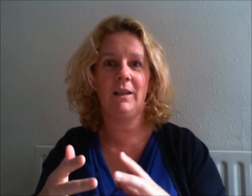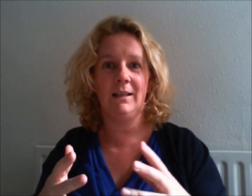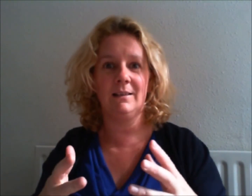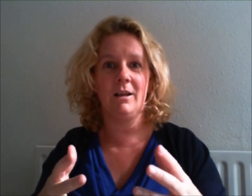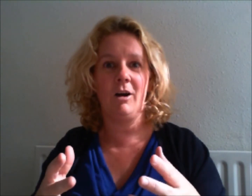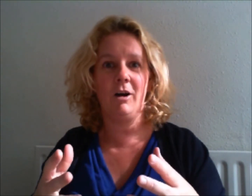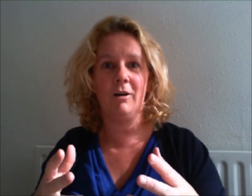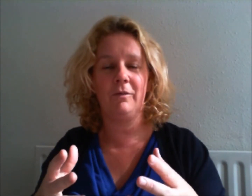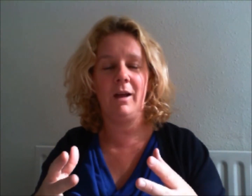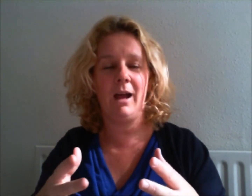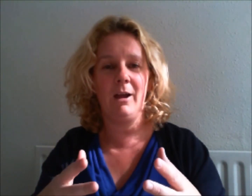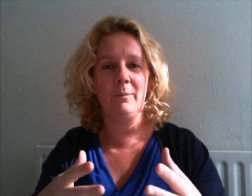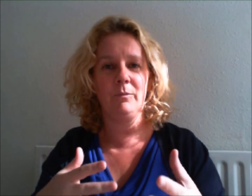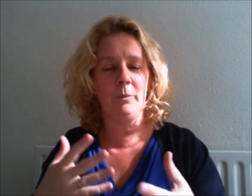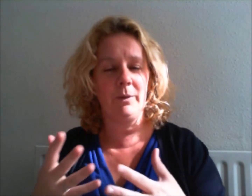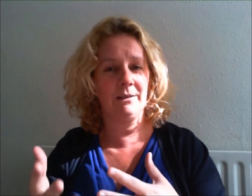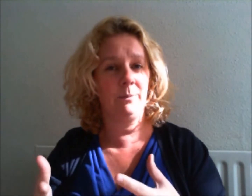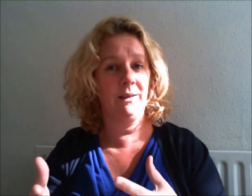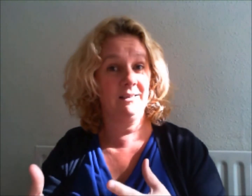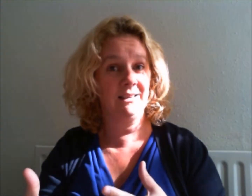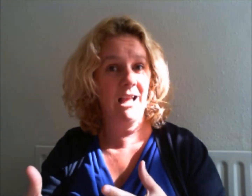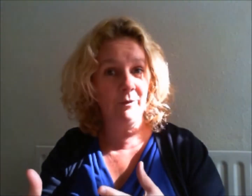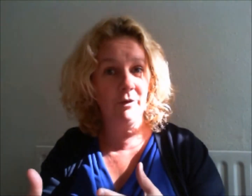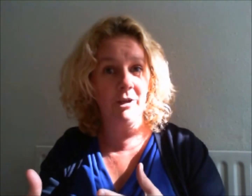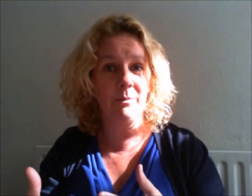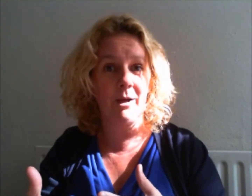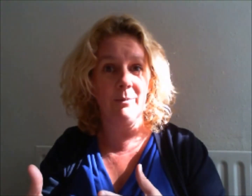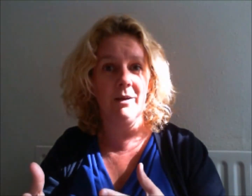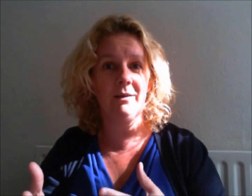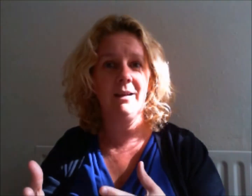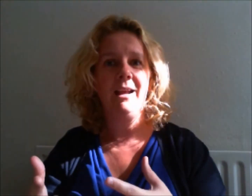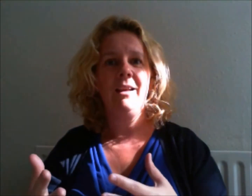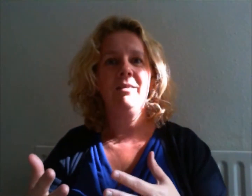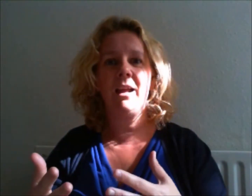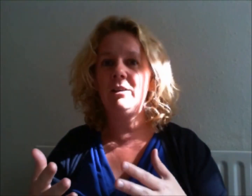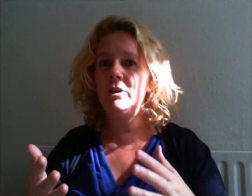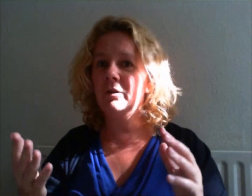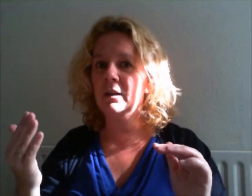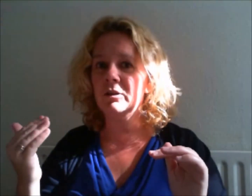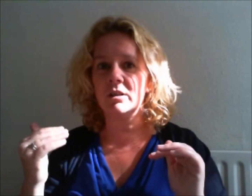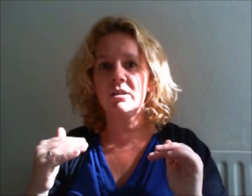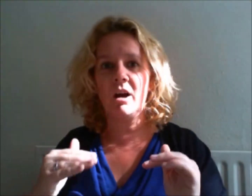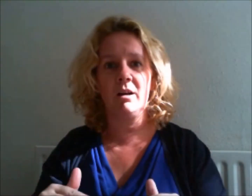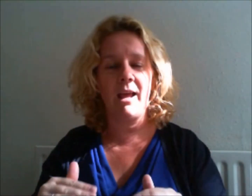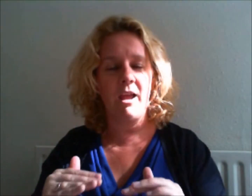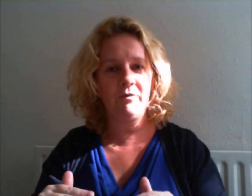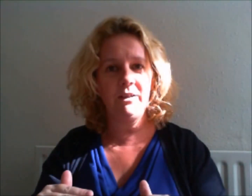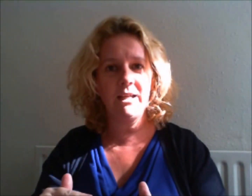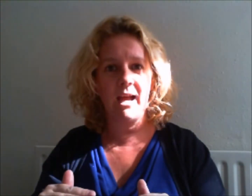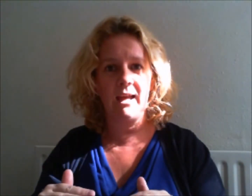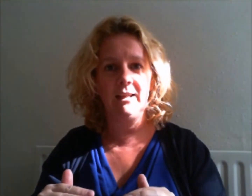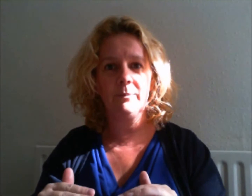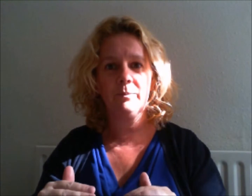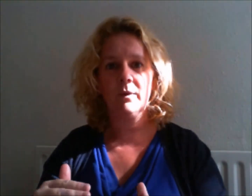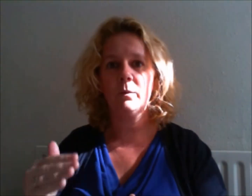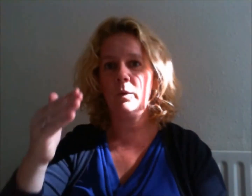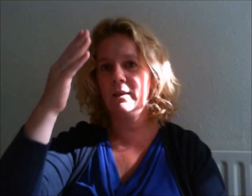feelings of your business being successful at the moment. Then you can just start every day with